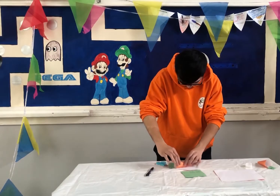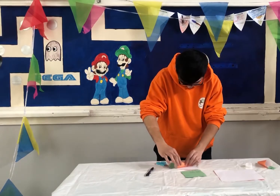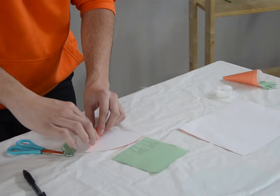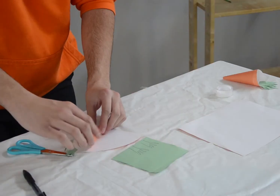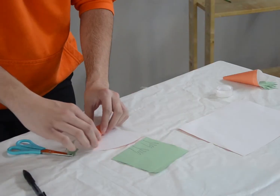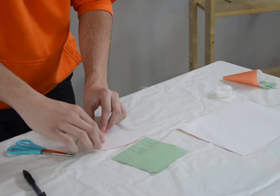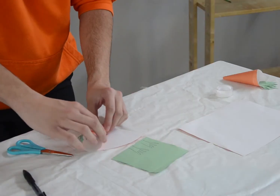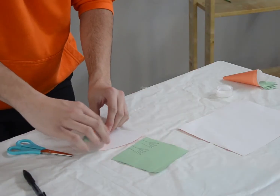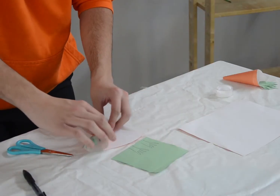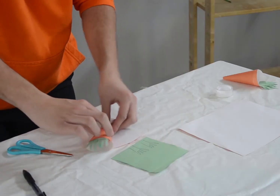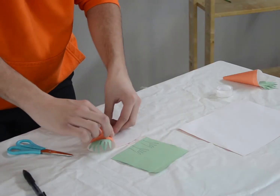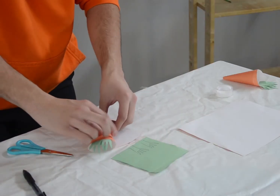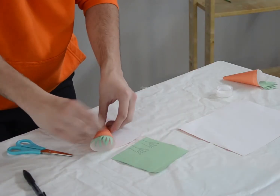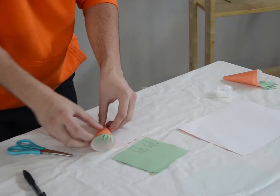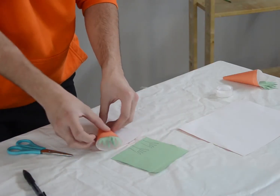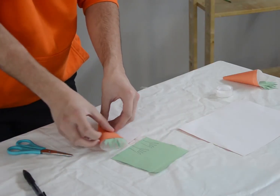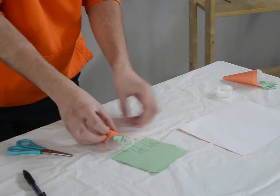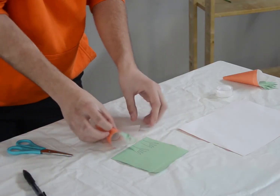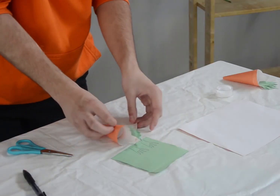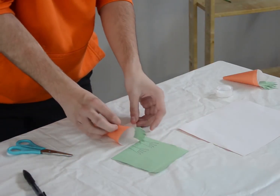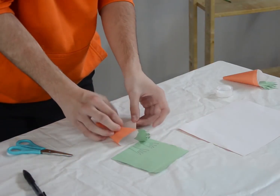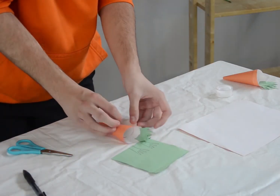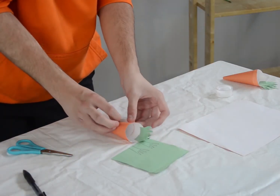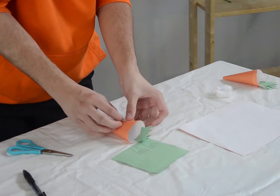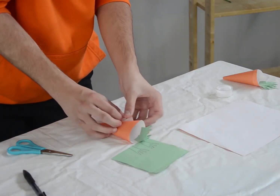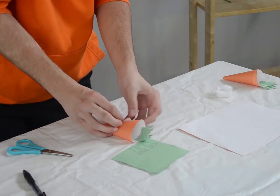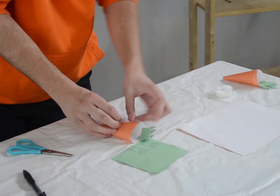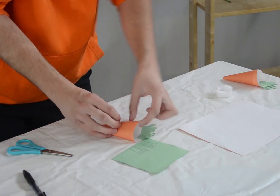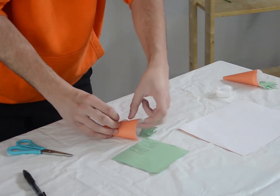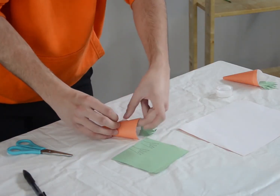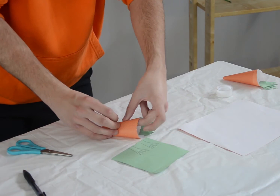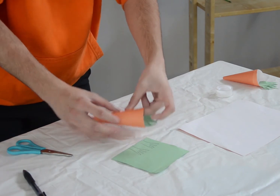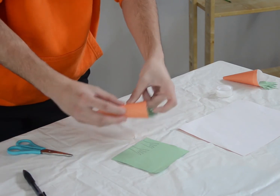roll it and roll it all the way around until we've got the shape what we need.